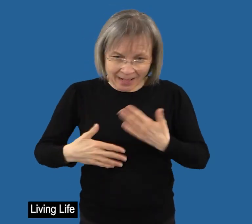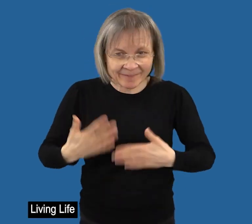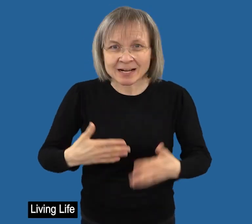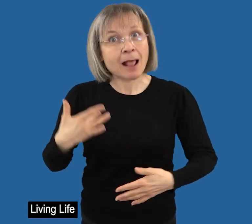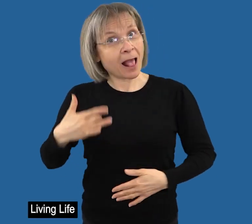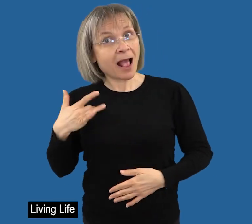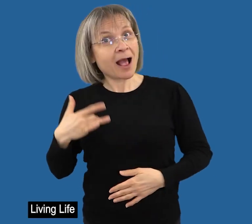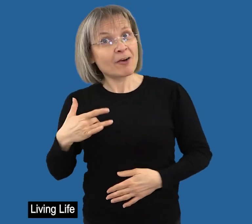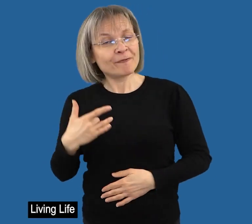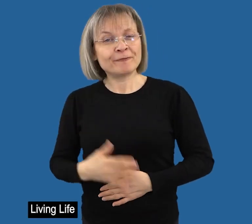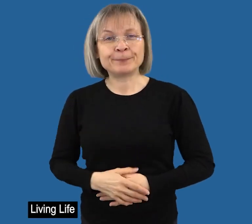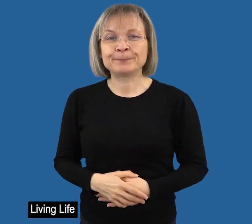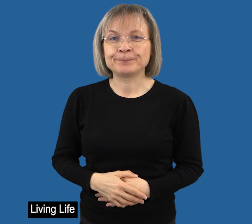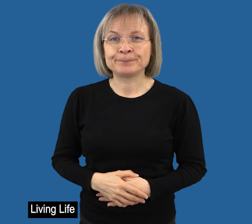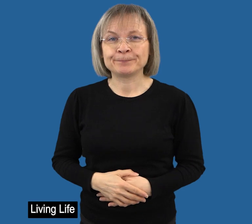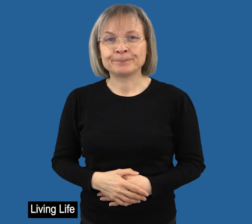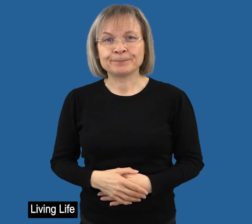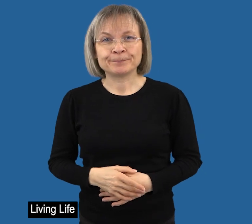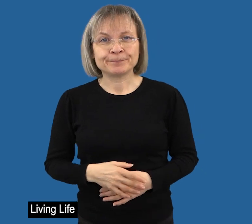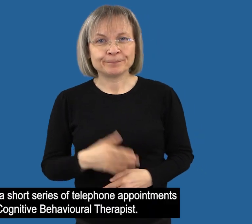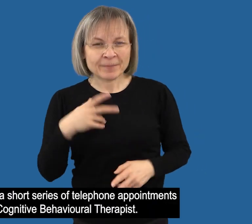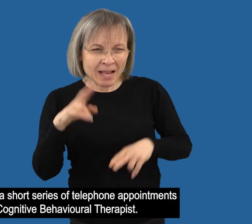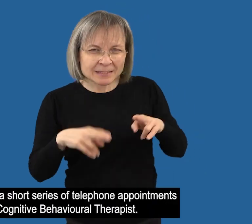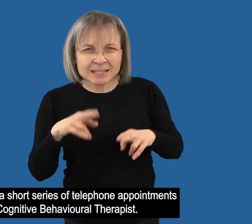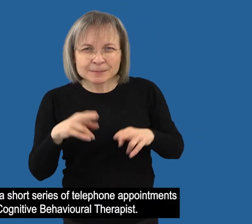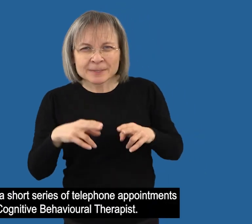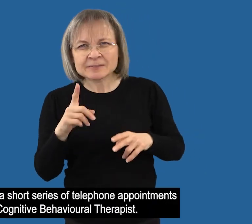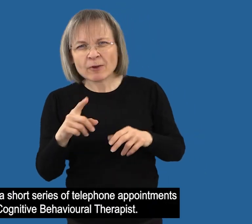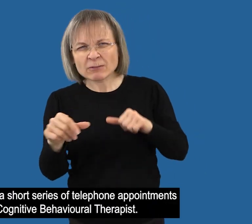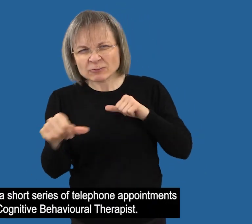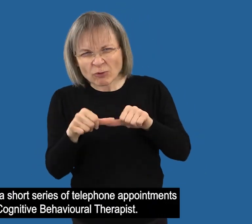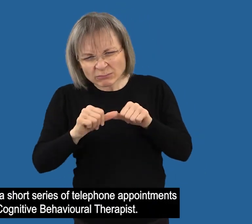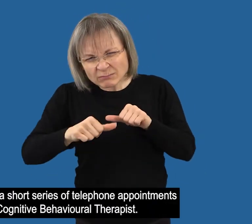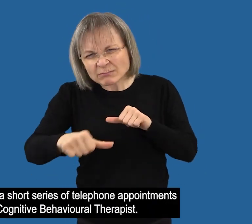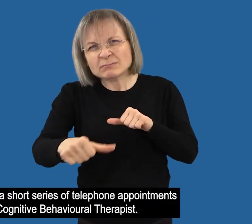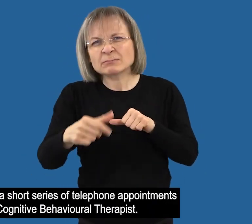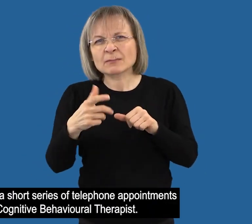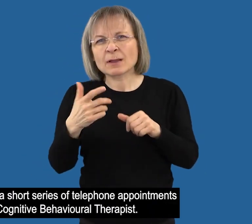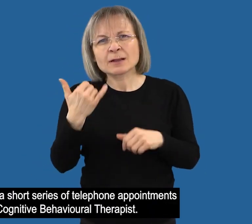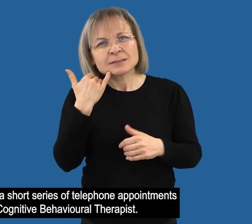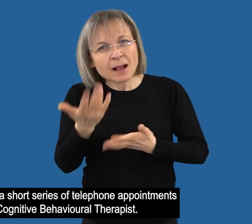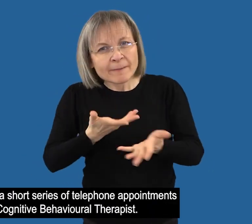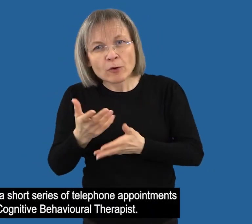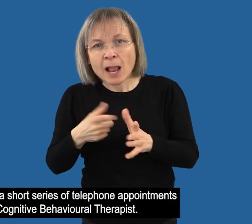Living Life Assessment for a short series of telephone appointments with a cognitive